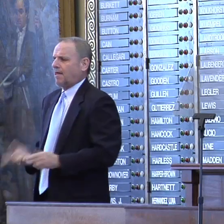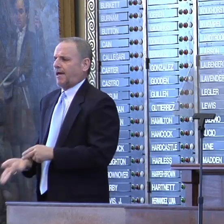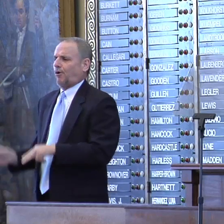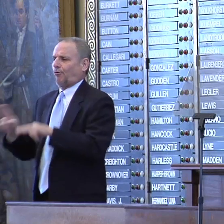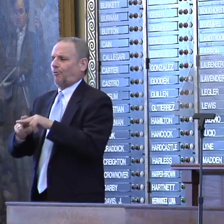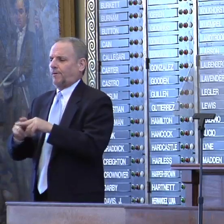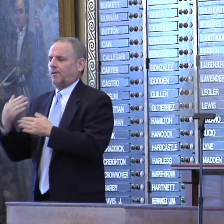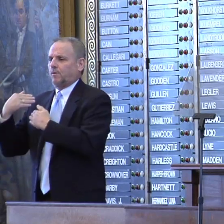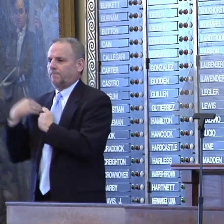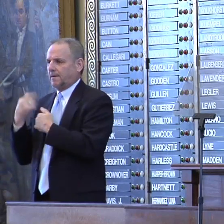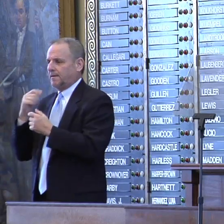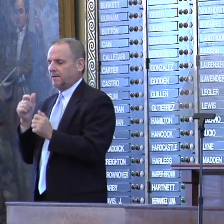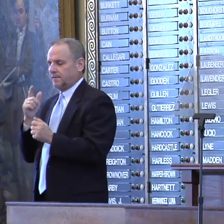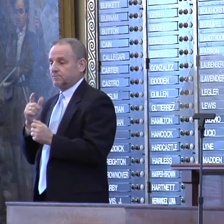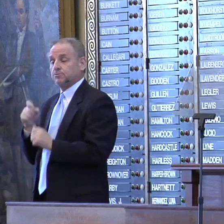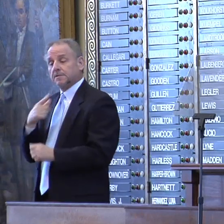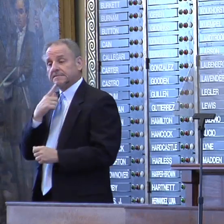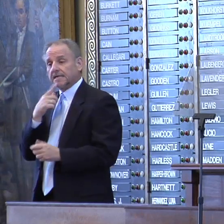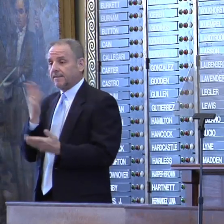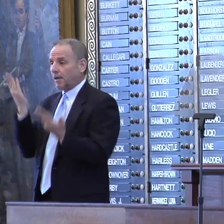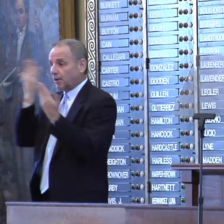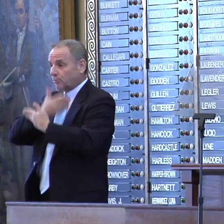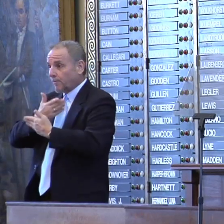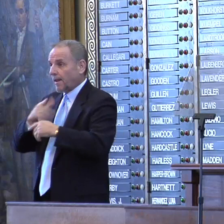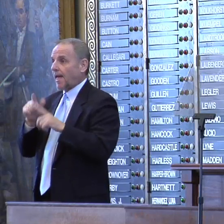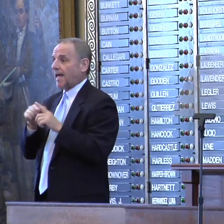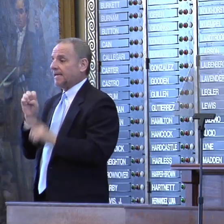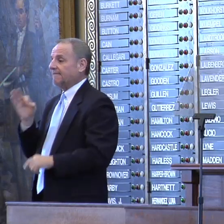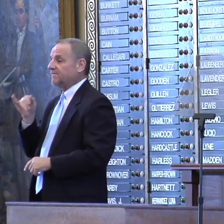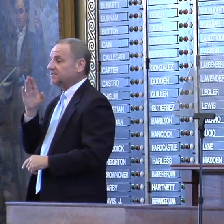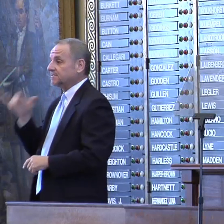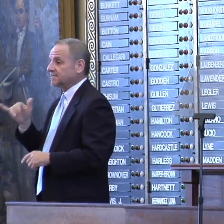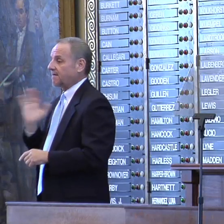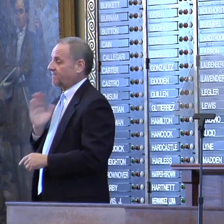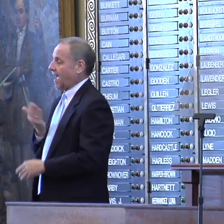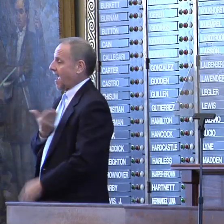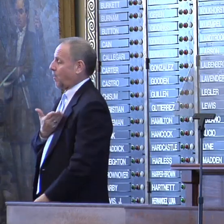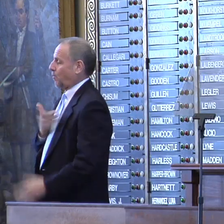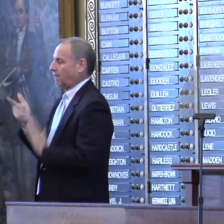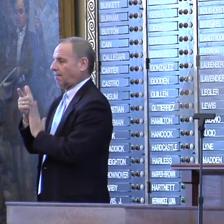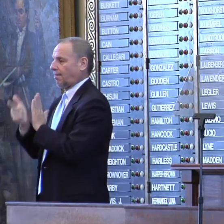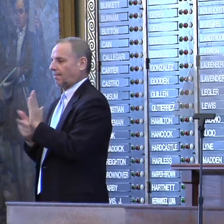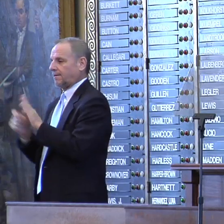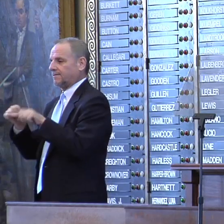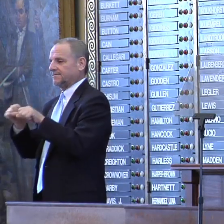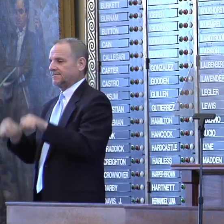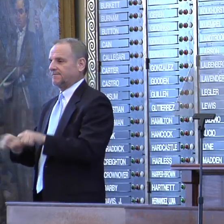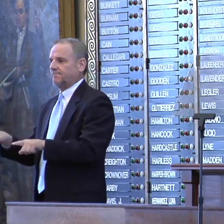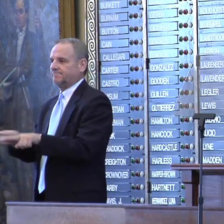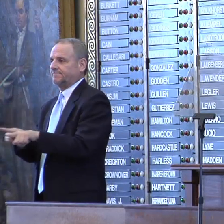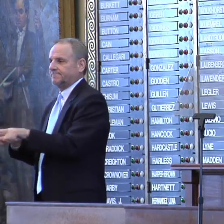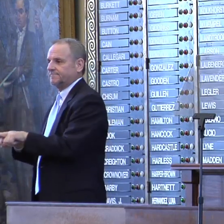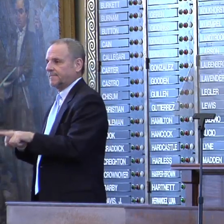increase the transparency and the efficiency of our legal system as well.